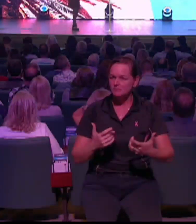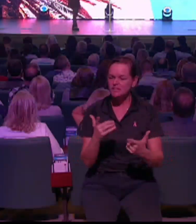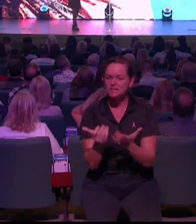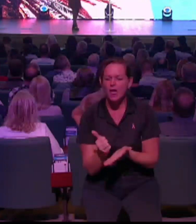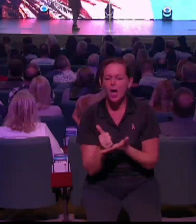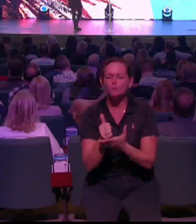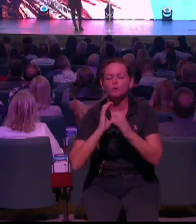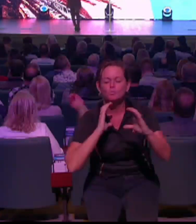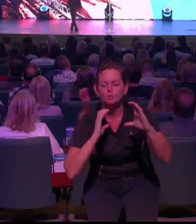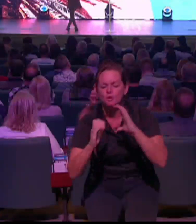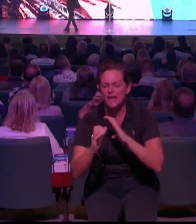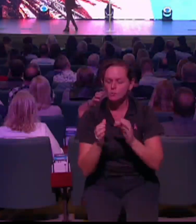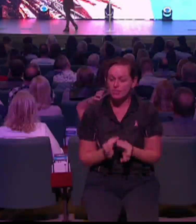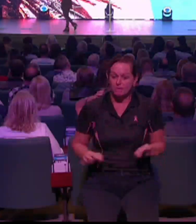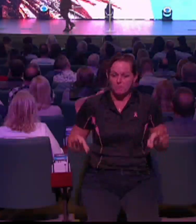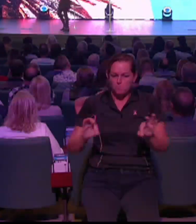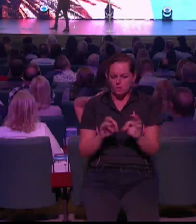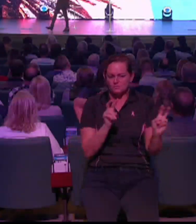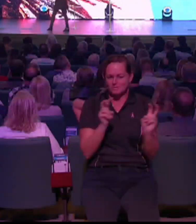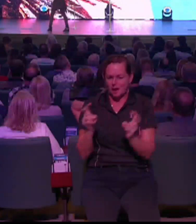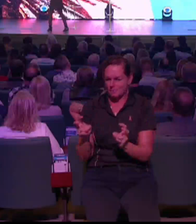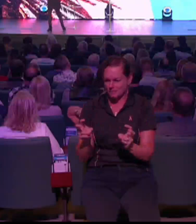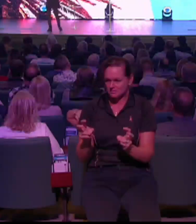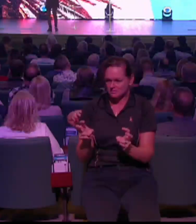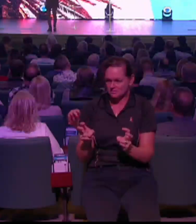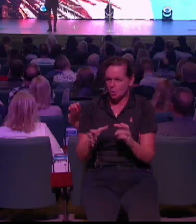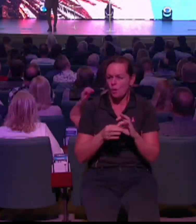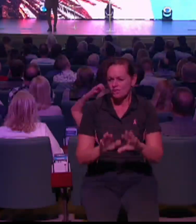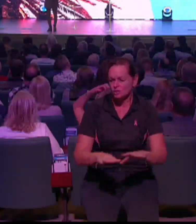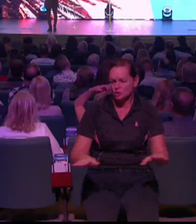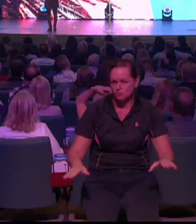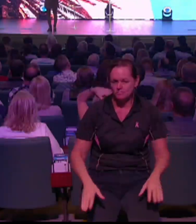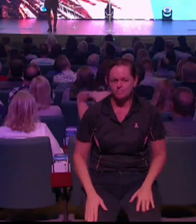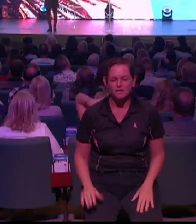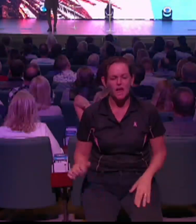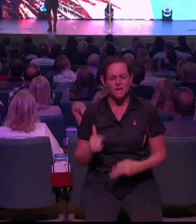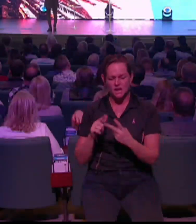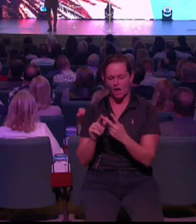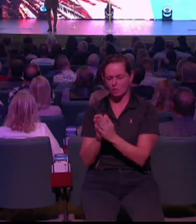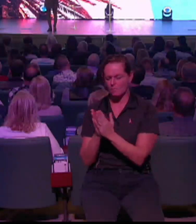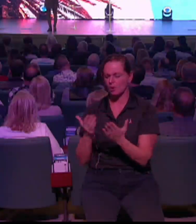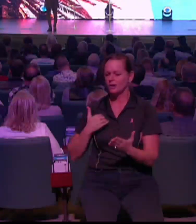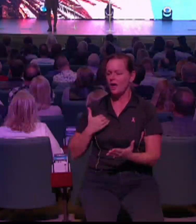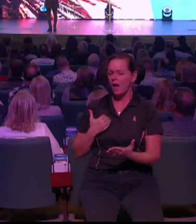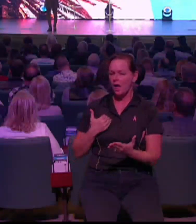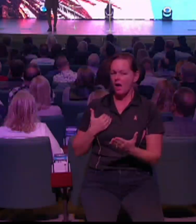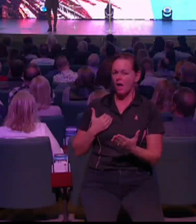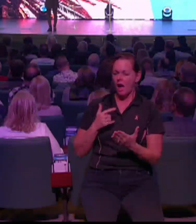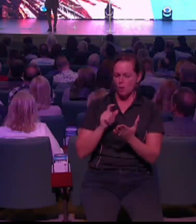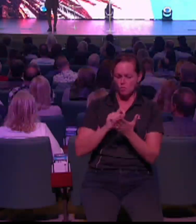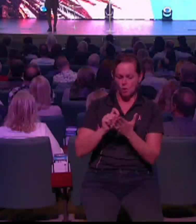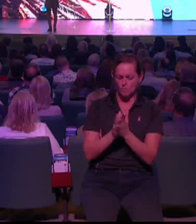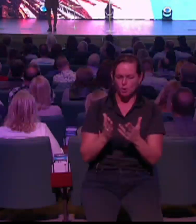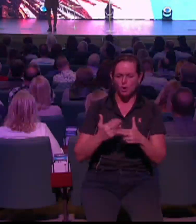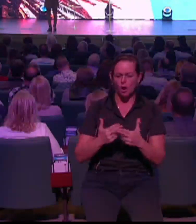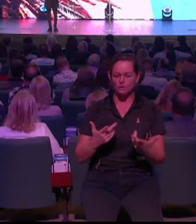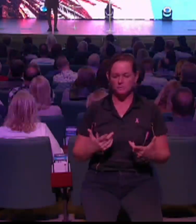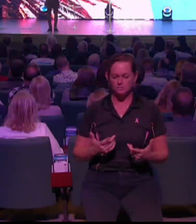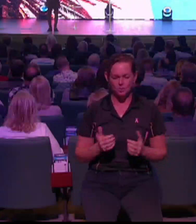And then I'm going to be preaching to you today out of a book I wrote called Without Rival. We have an identity and purpose crisis right